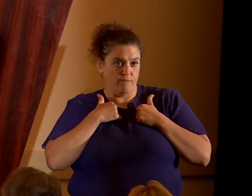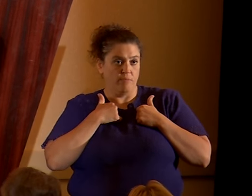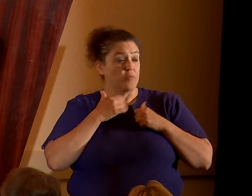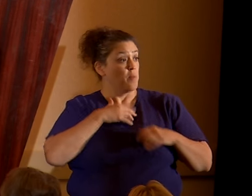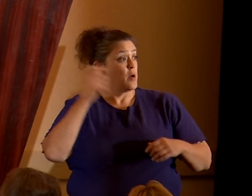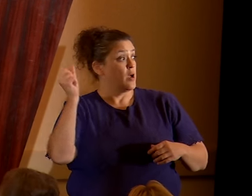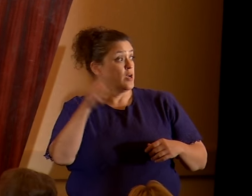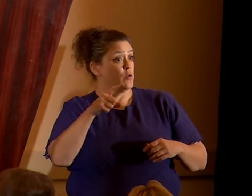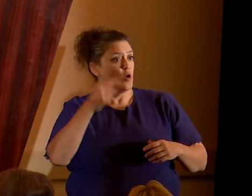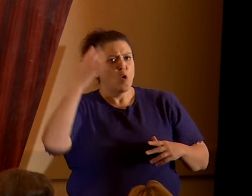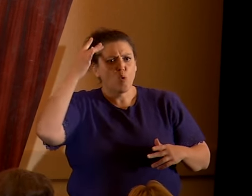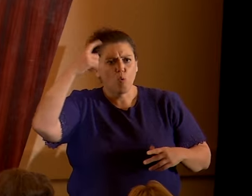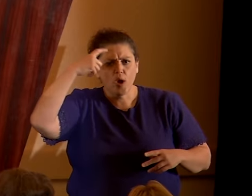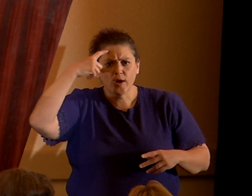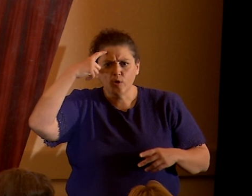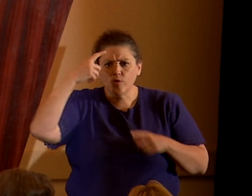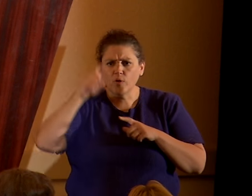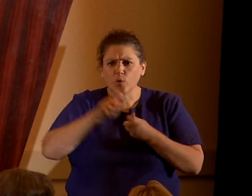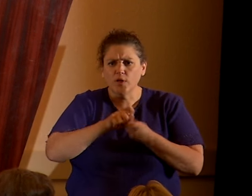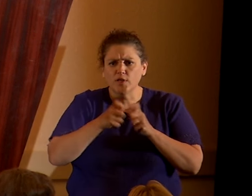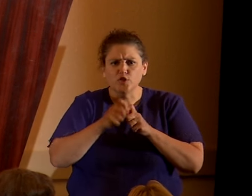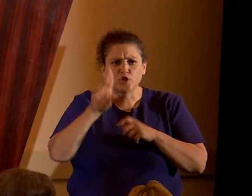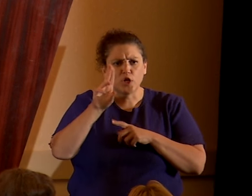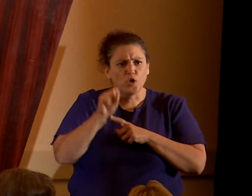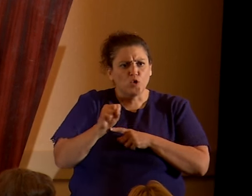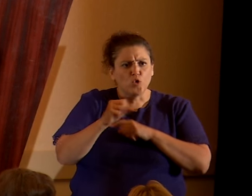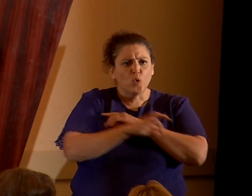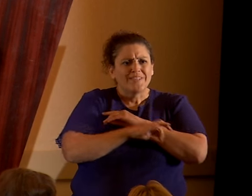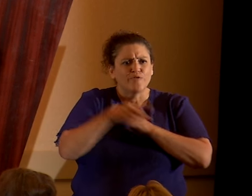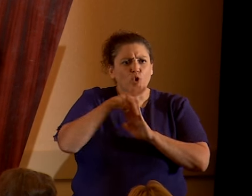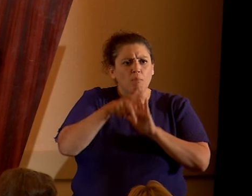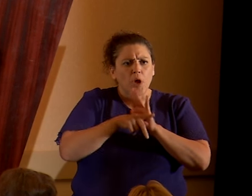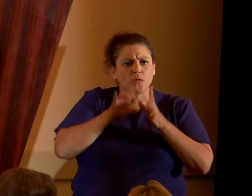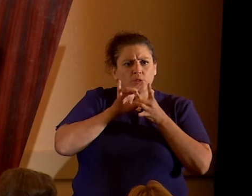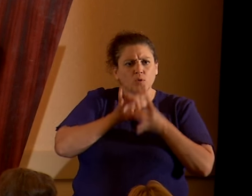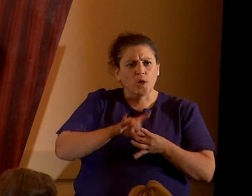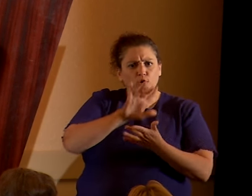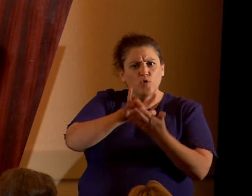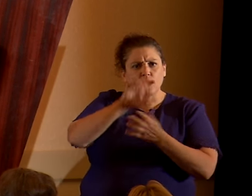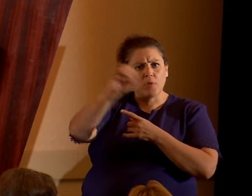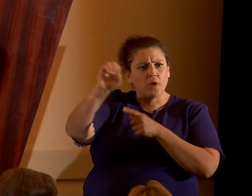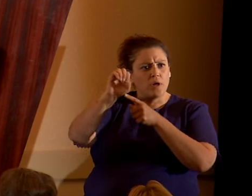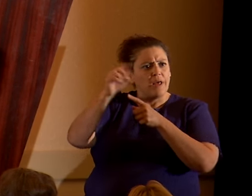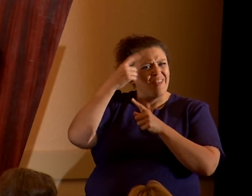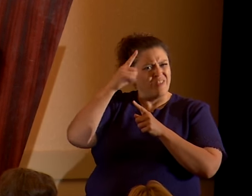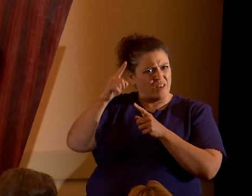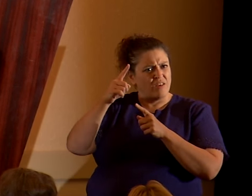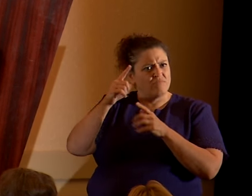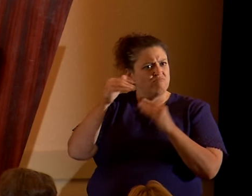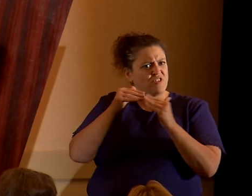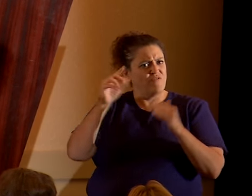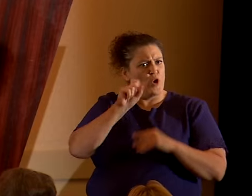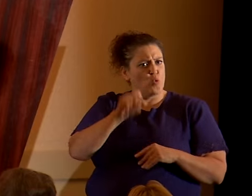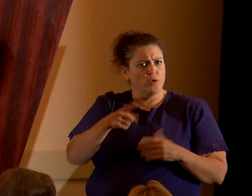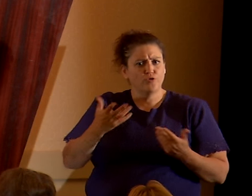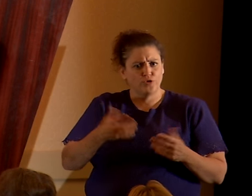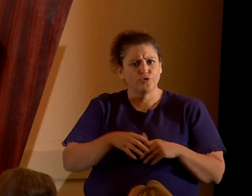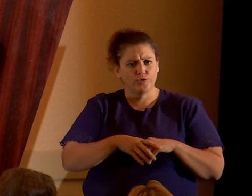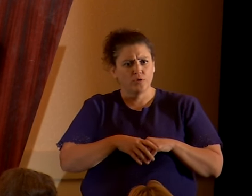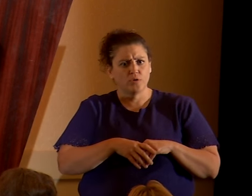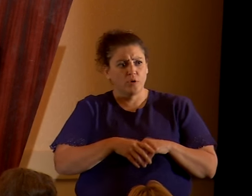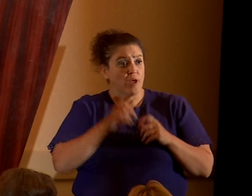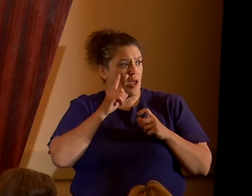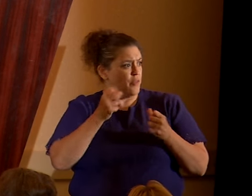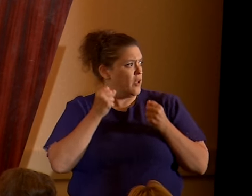it needs to change about U.S. foreign policy towards the Middle East or the Muslim world? I think it's a fair question. And I think that a lot of stuff